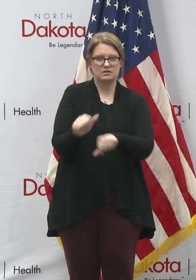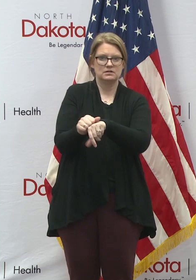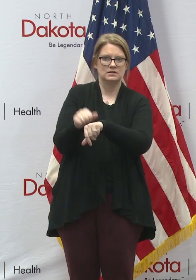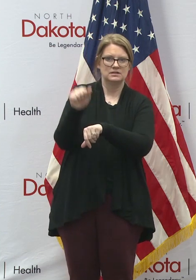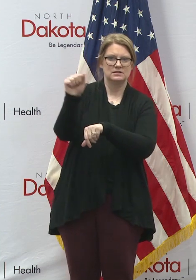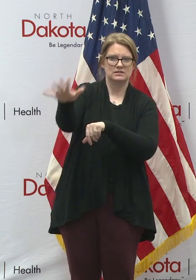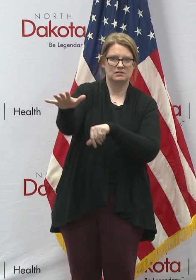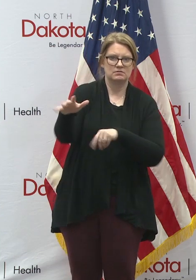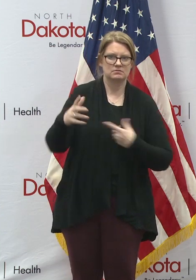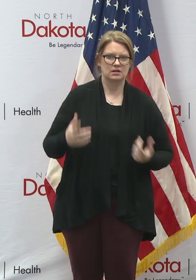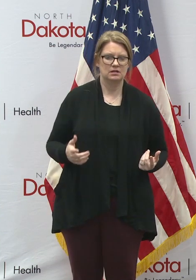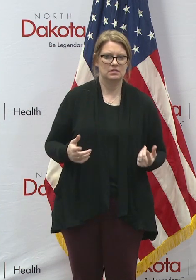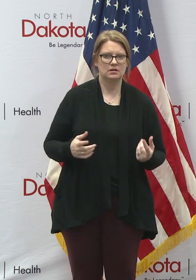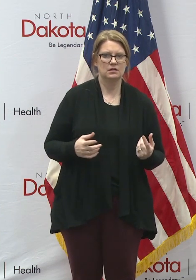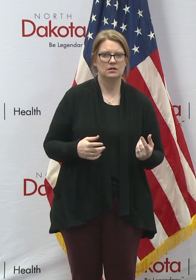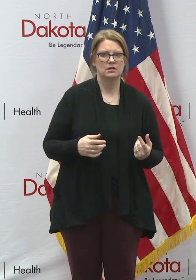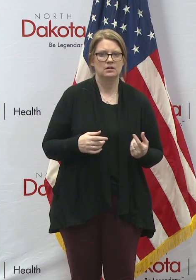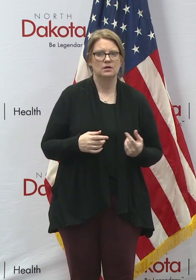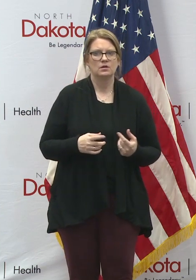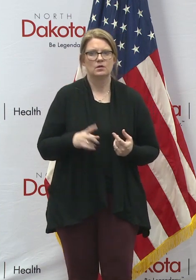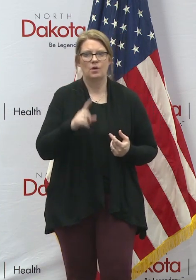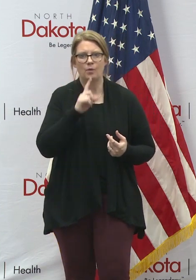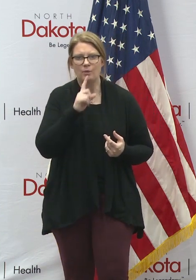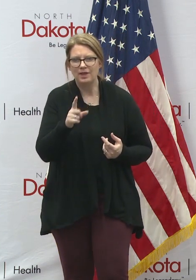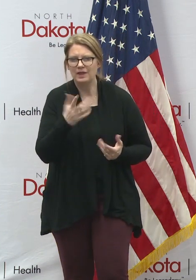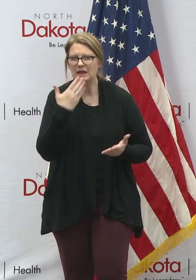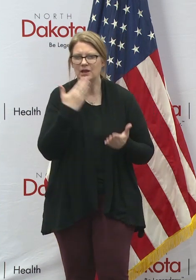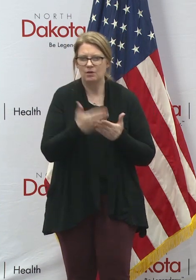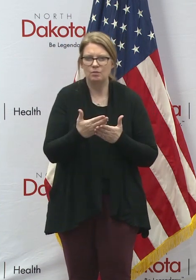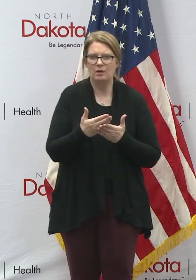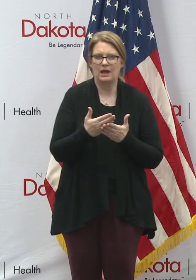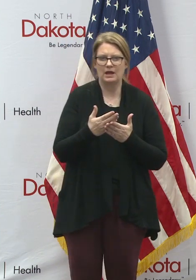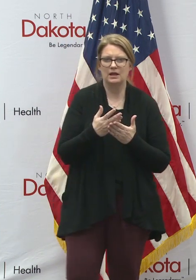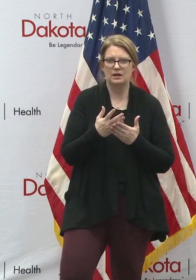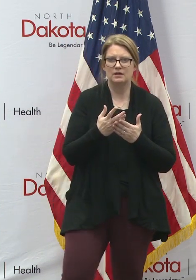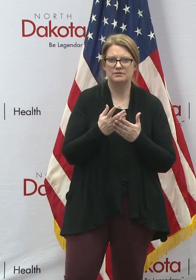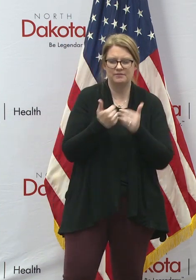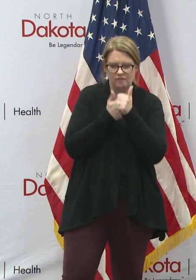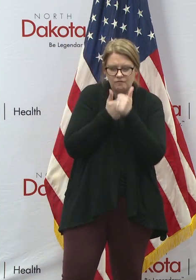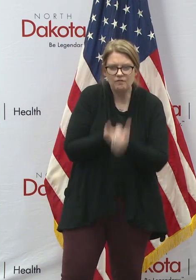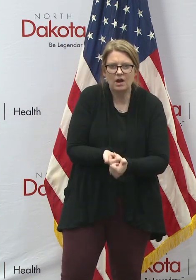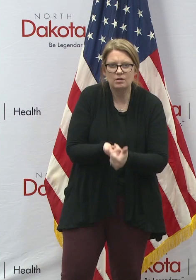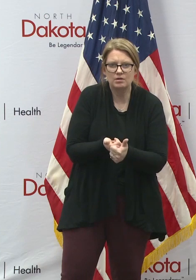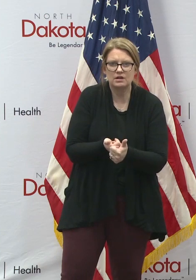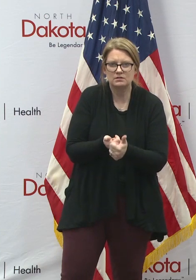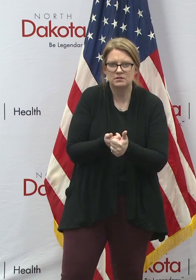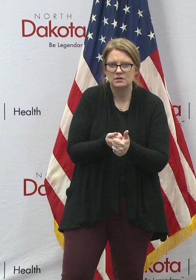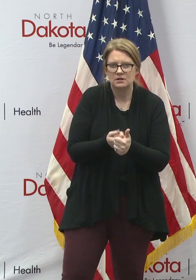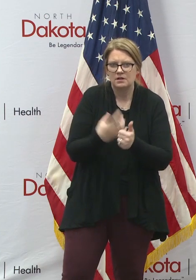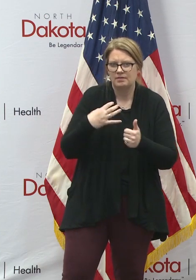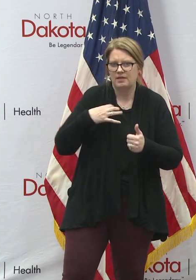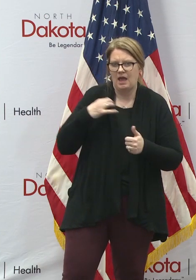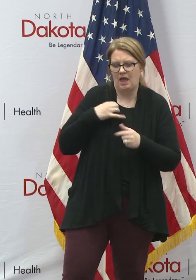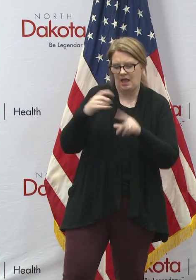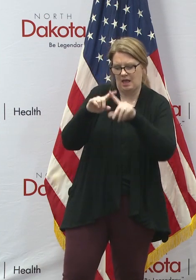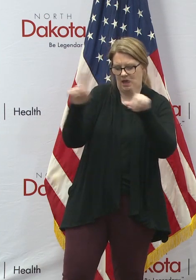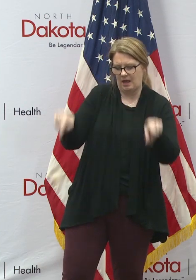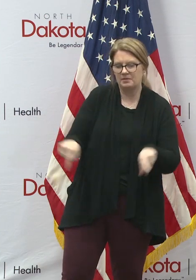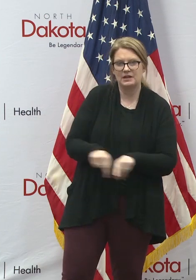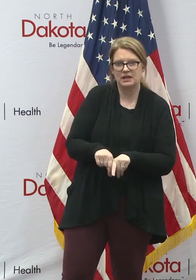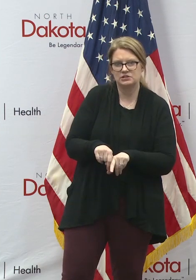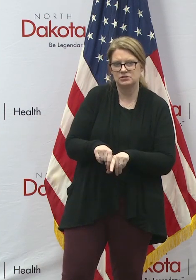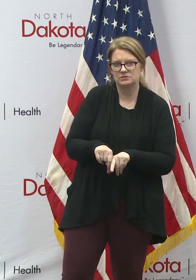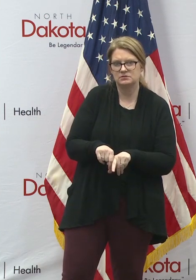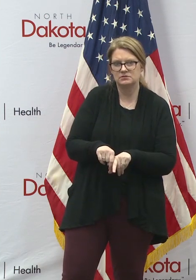sophisticated method of tracking when people have applied, when those ballots are, when those